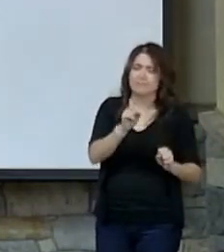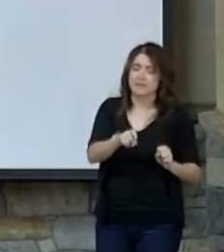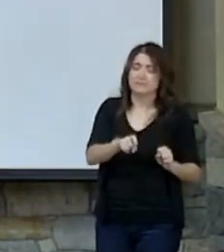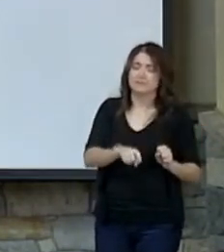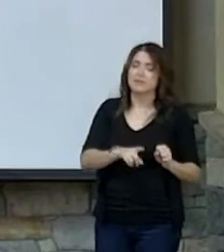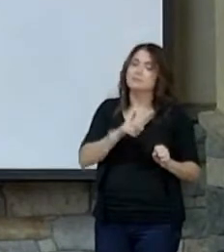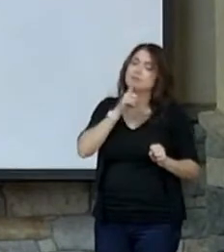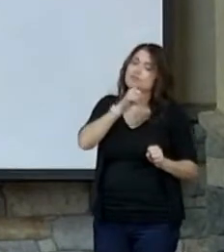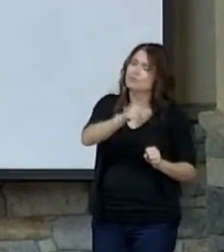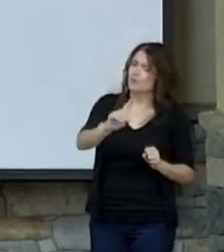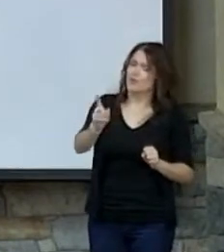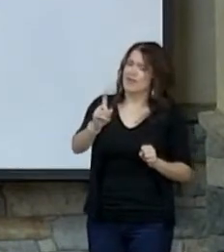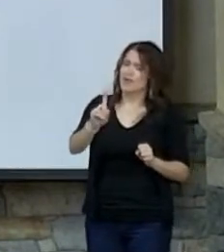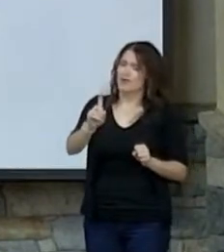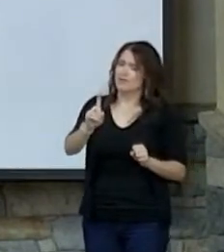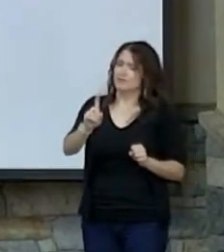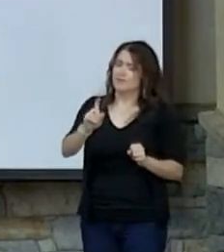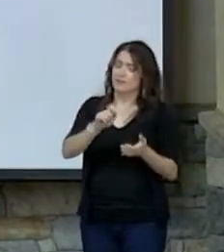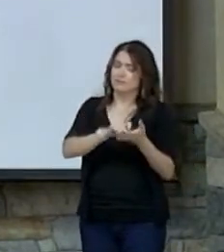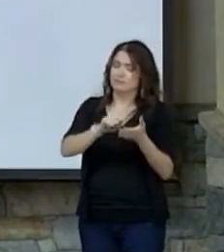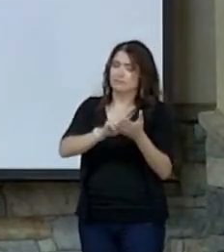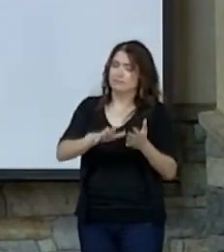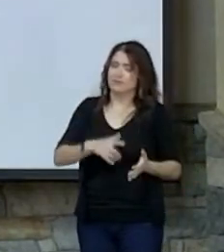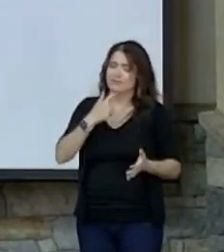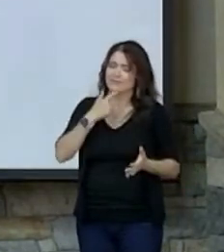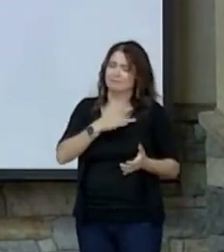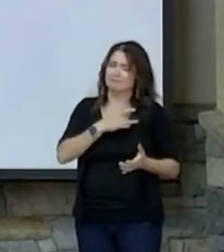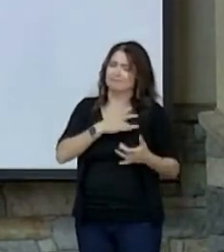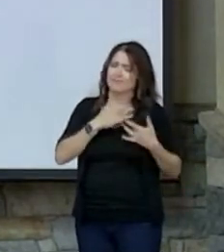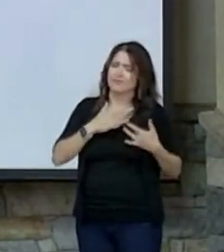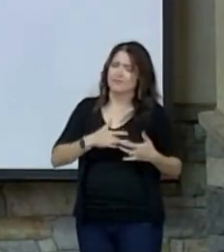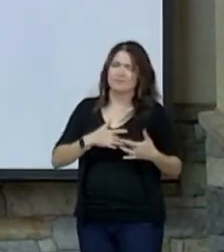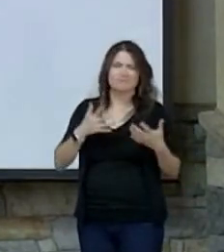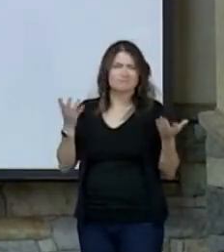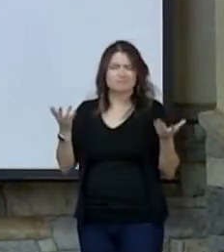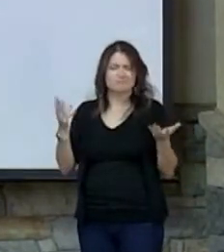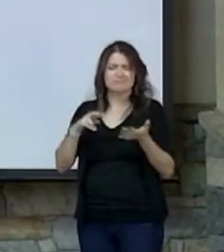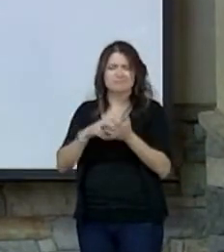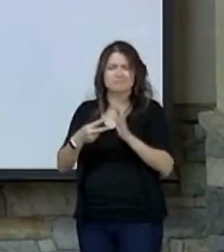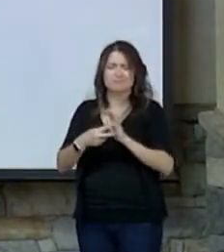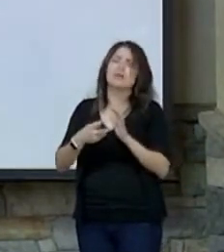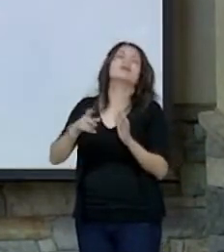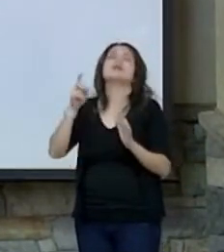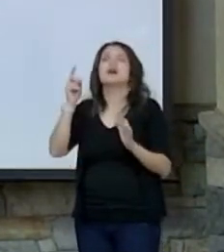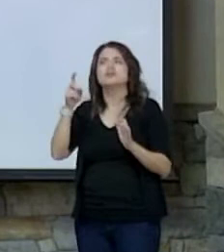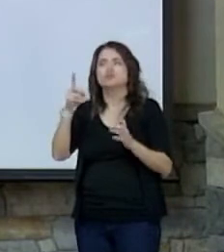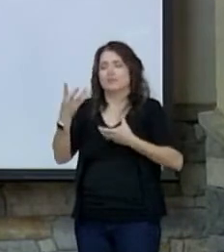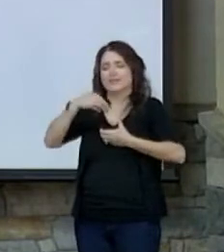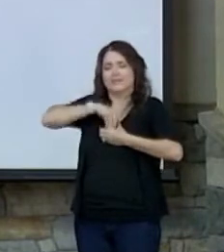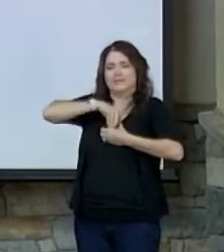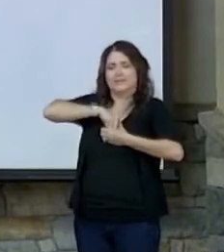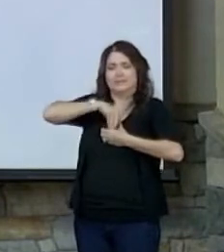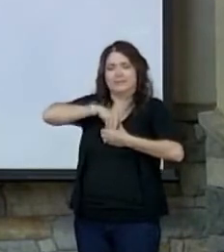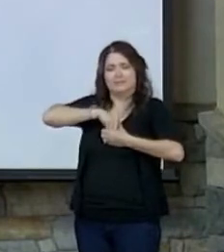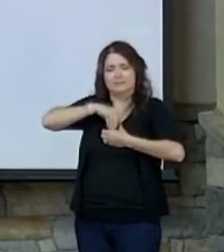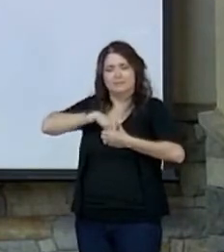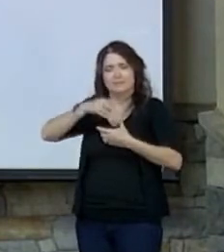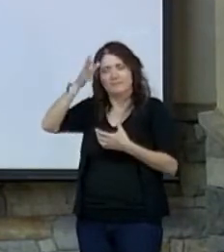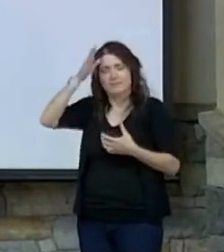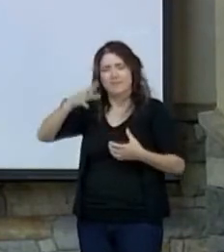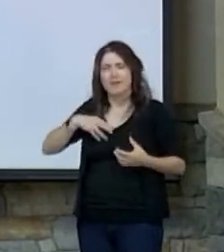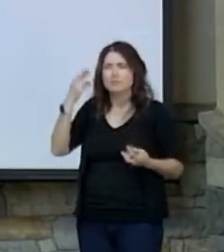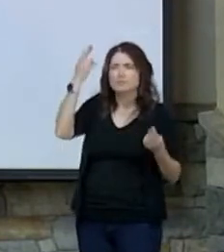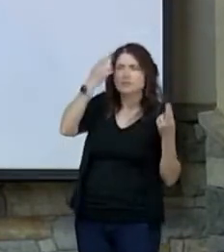The psalmist says in his heart. What does that have to do with? It has to do with the inner part of man where reason